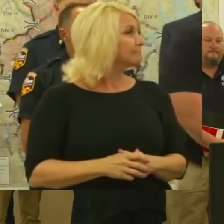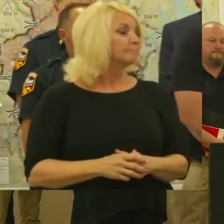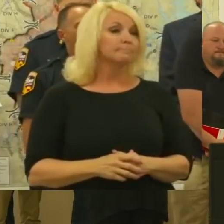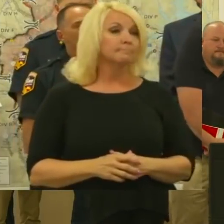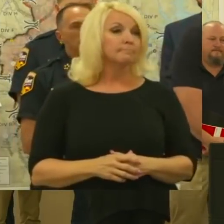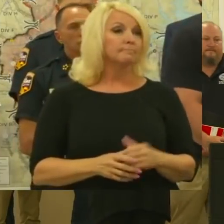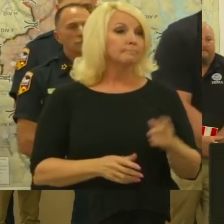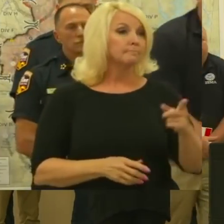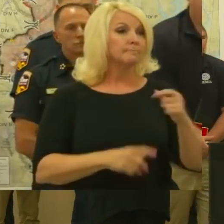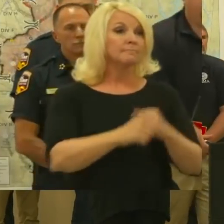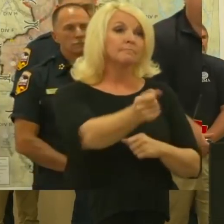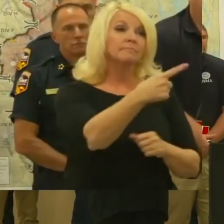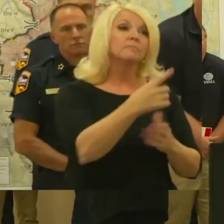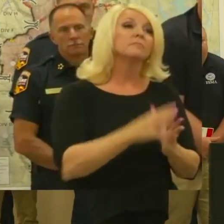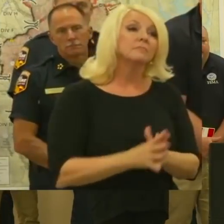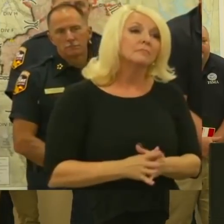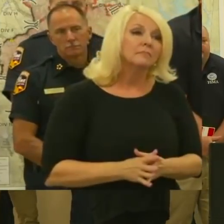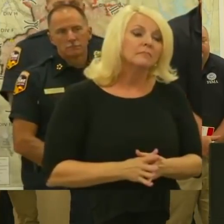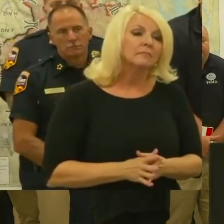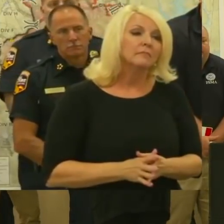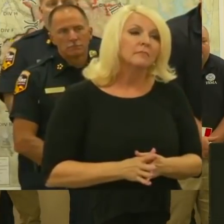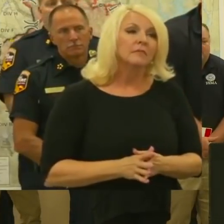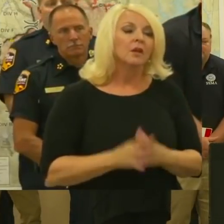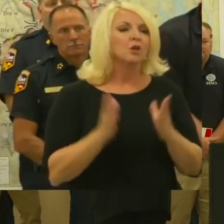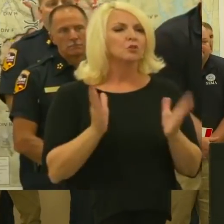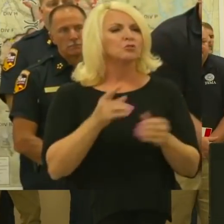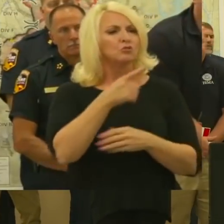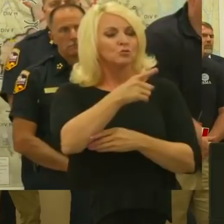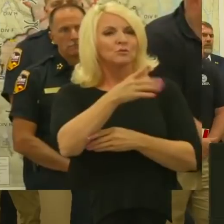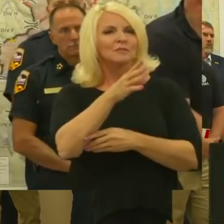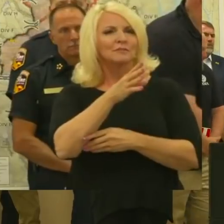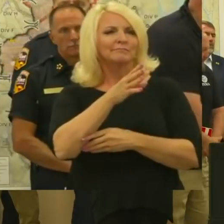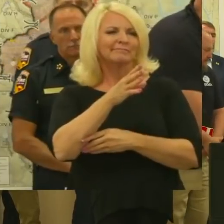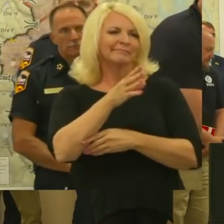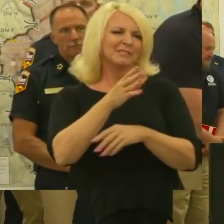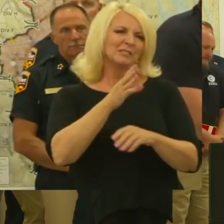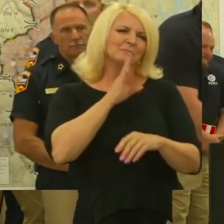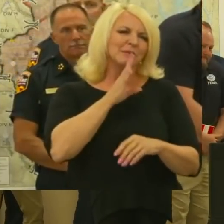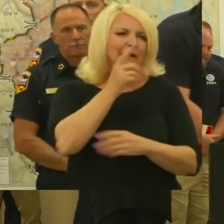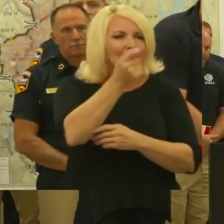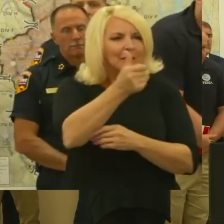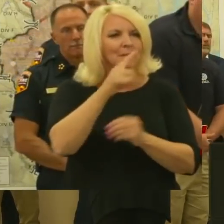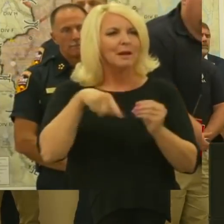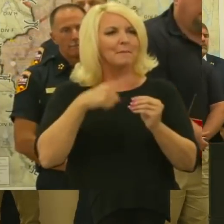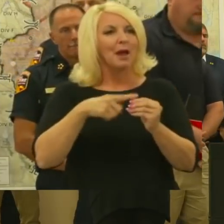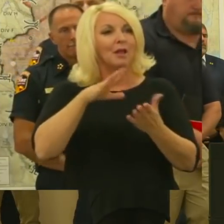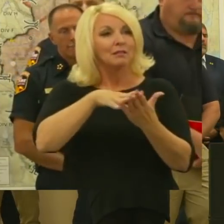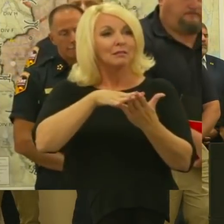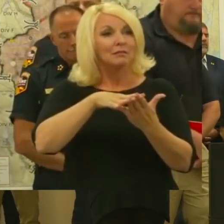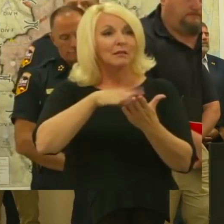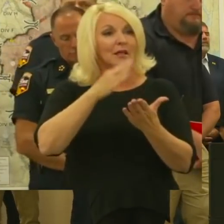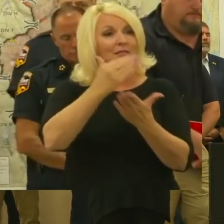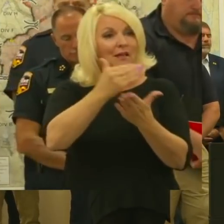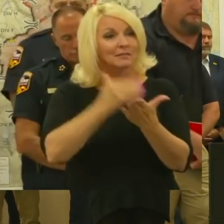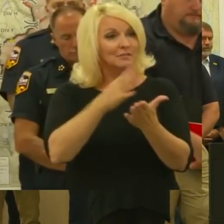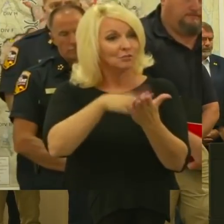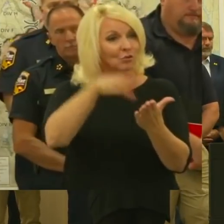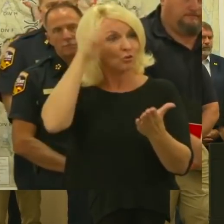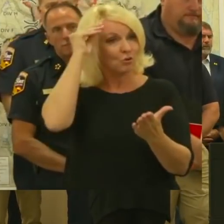Can you tell me little bit about what you've learned from the fires in Sonoma and Napa and what they?